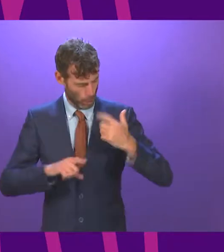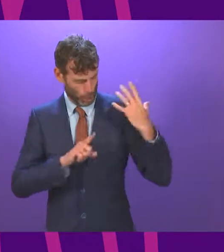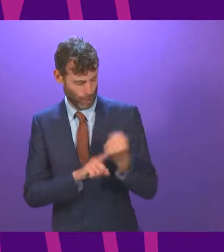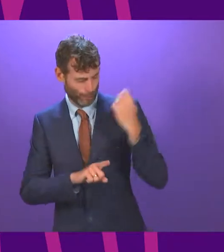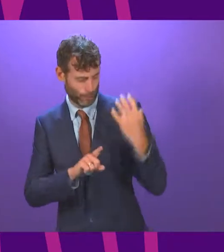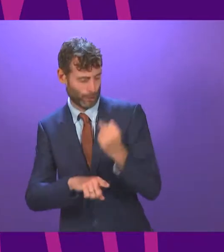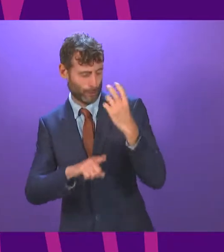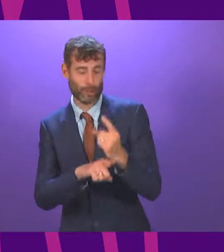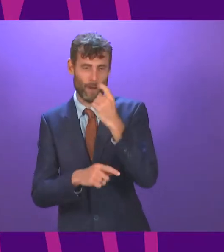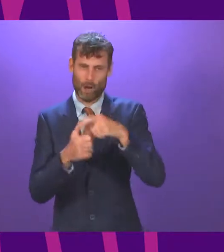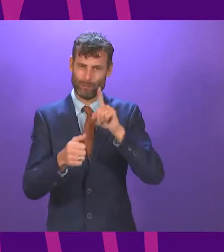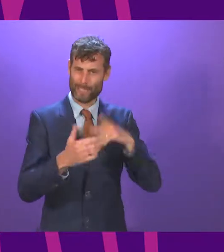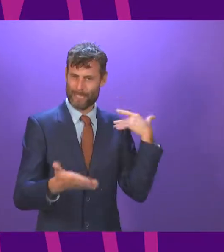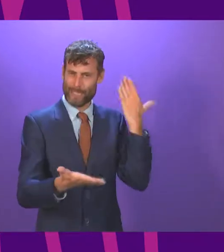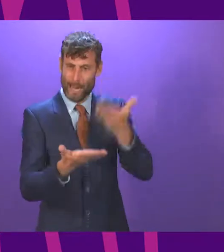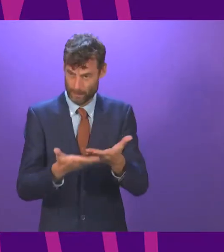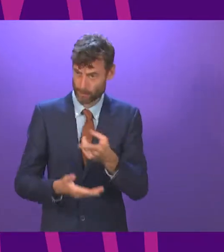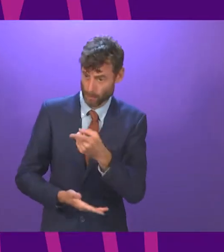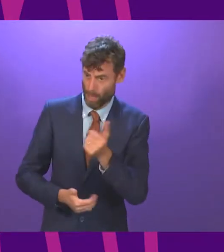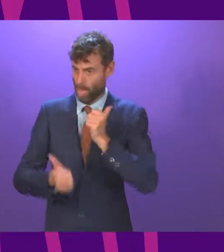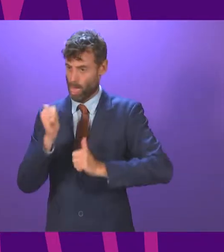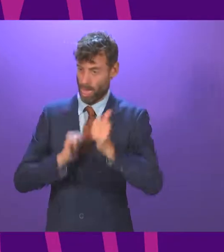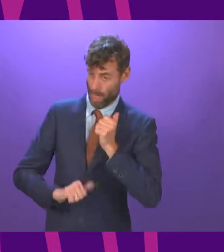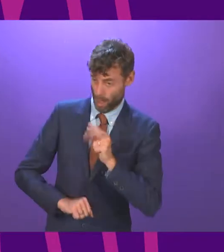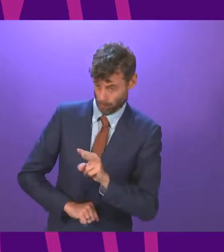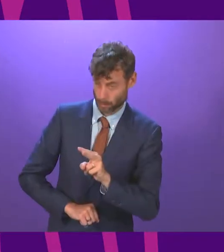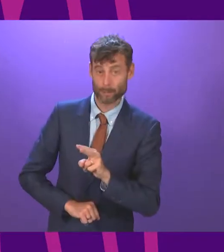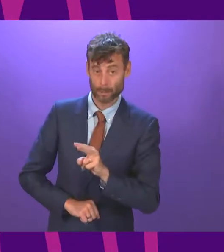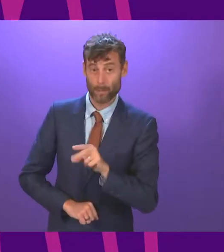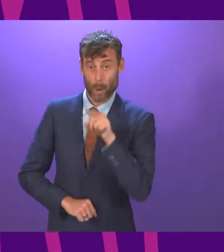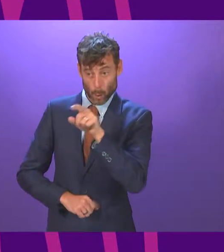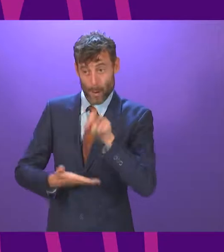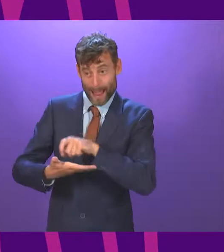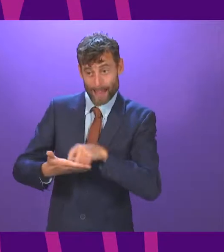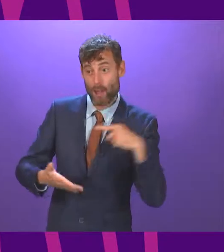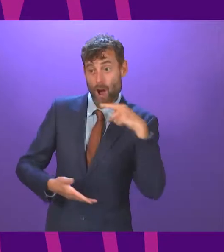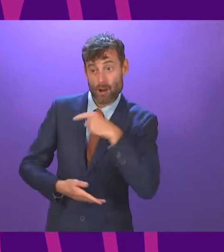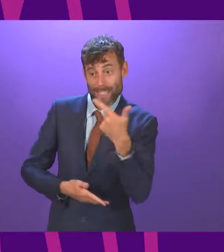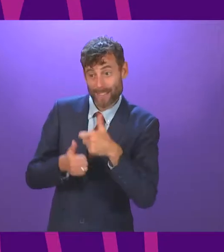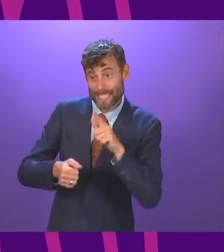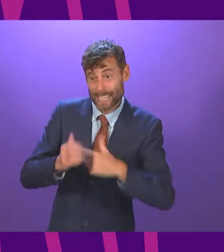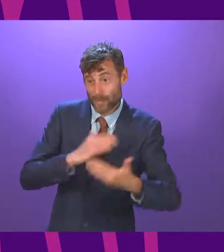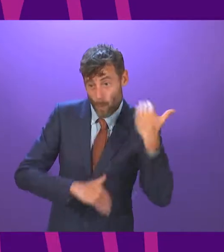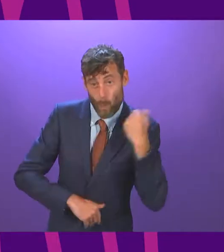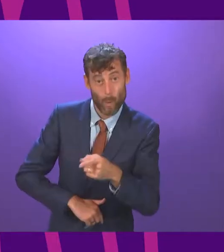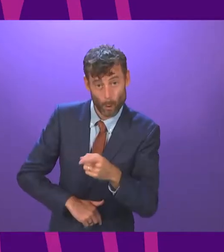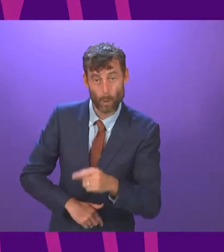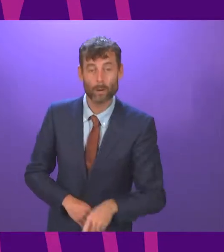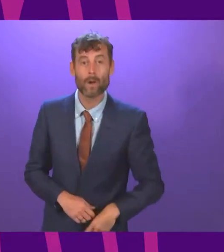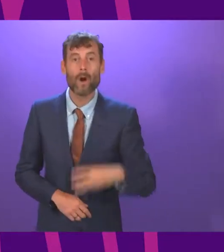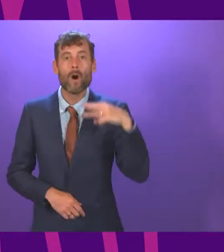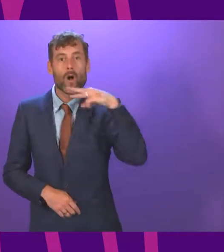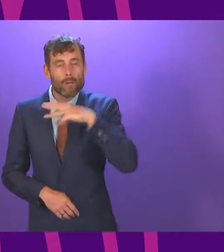last 100 days and indeed since they were re-elected 117 days ago, more than 350 families